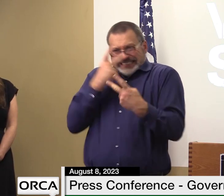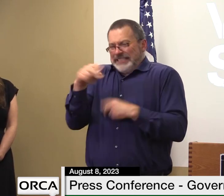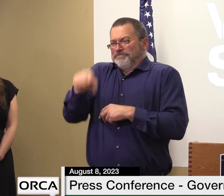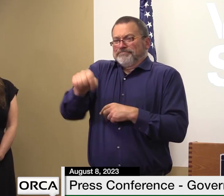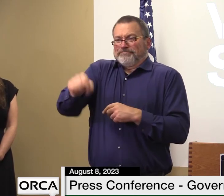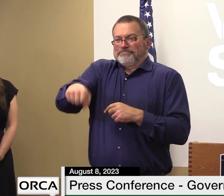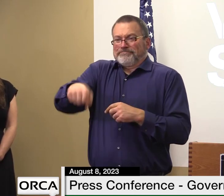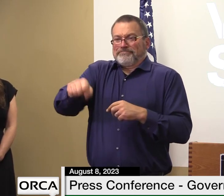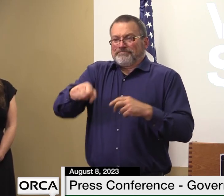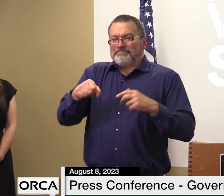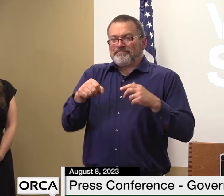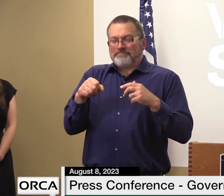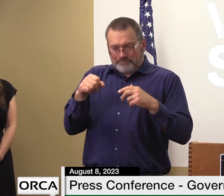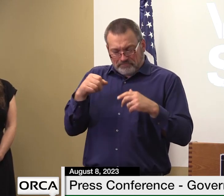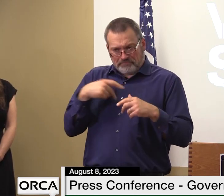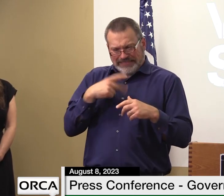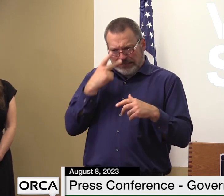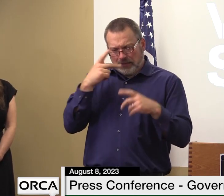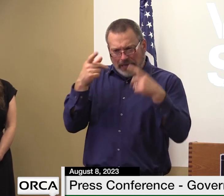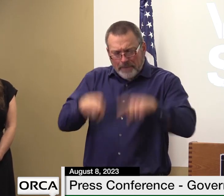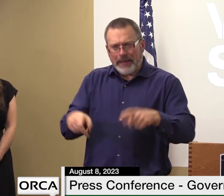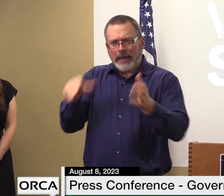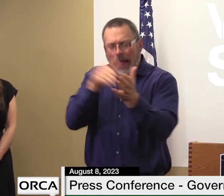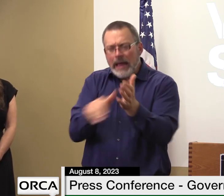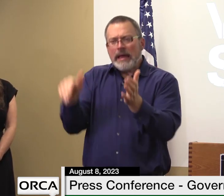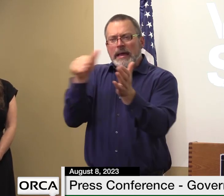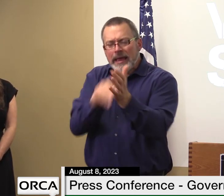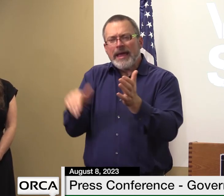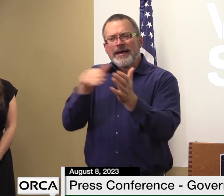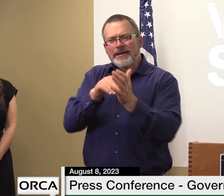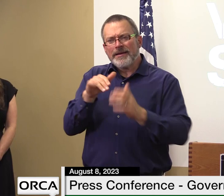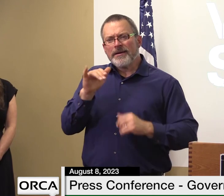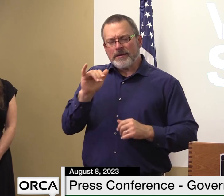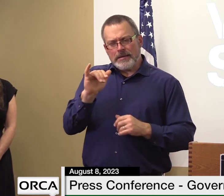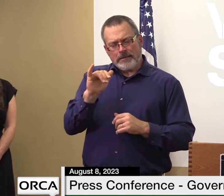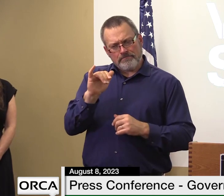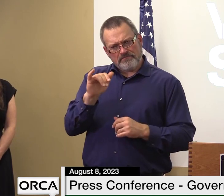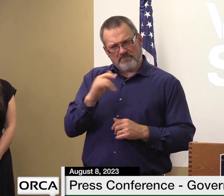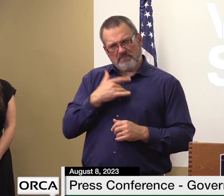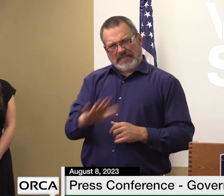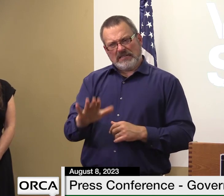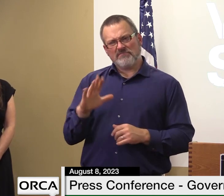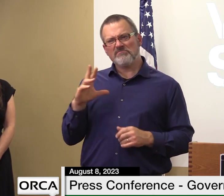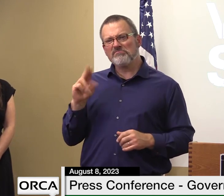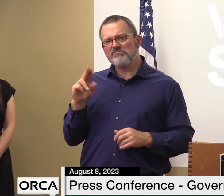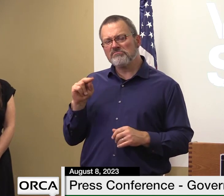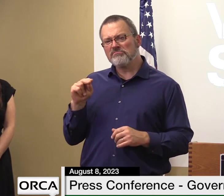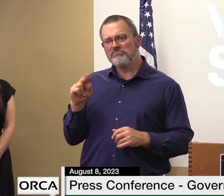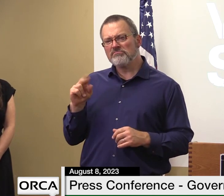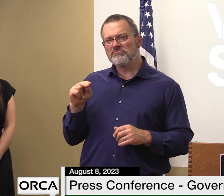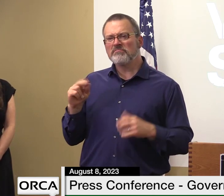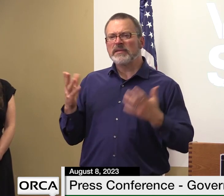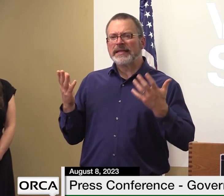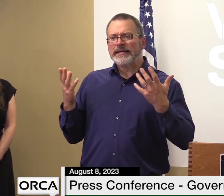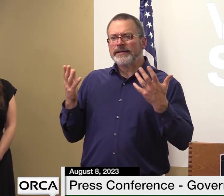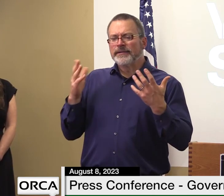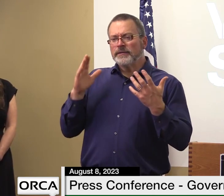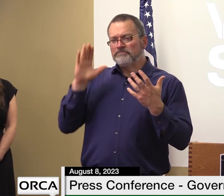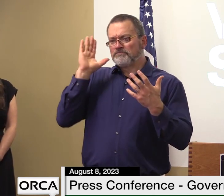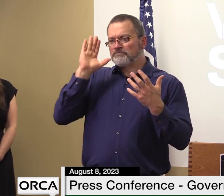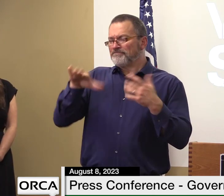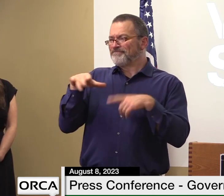uh have certainly changed um recently um if we look back on the history of fema um